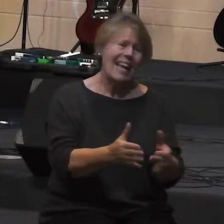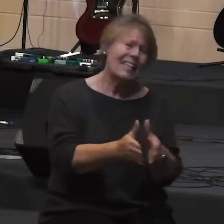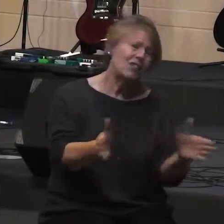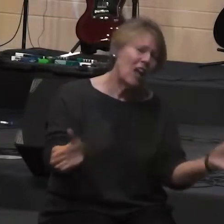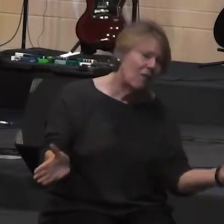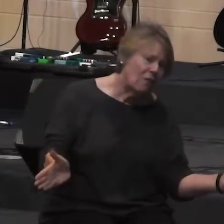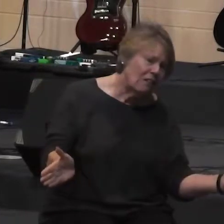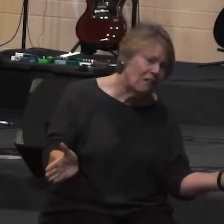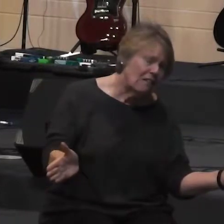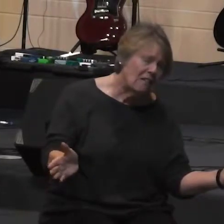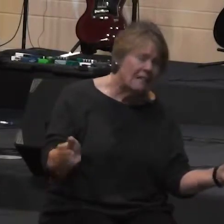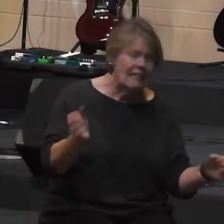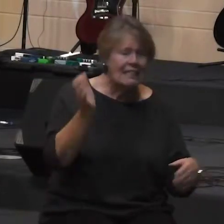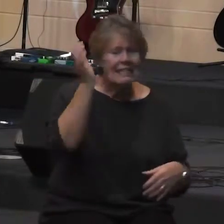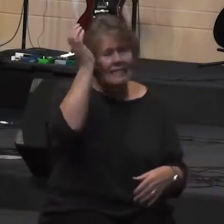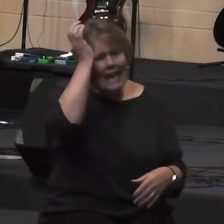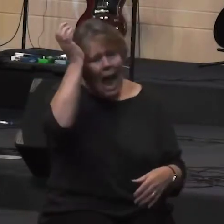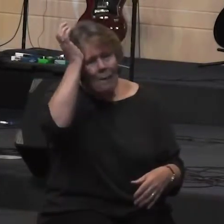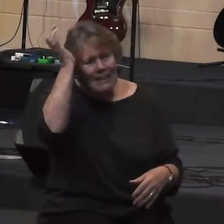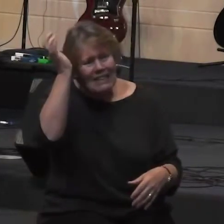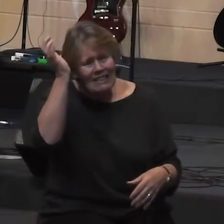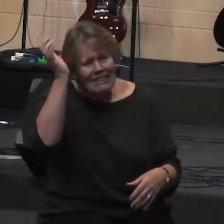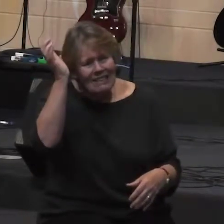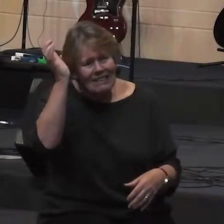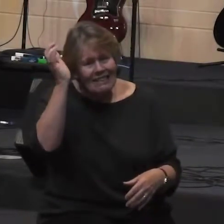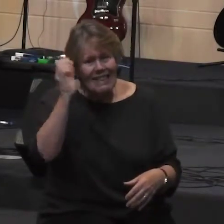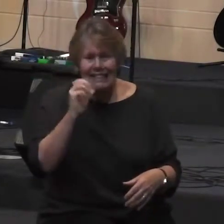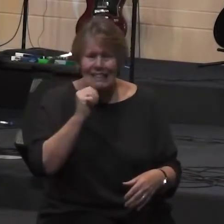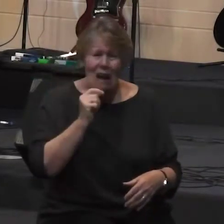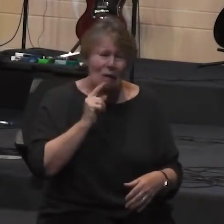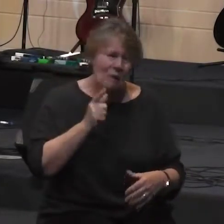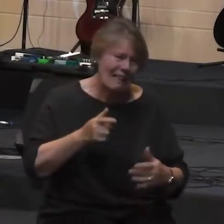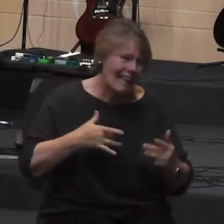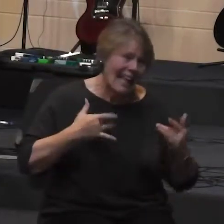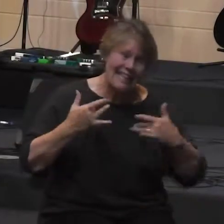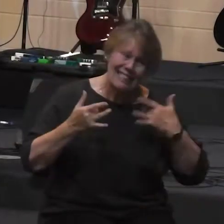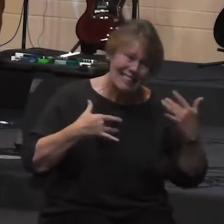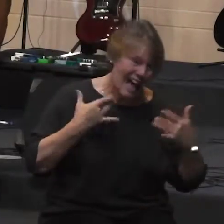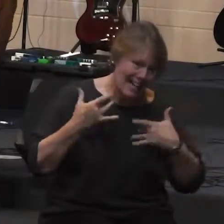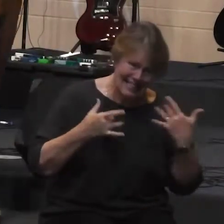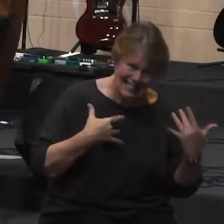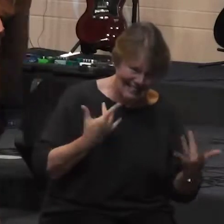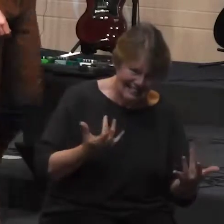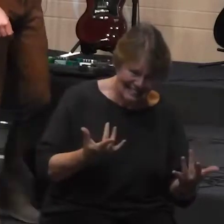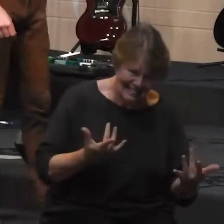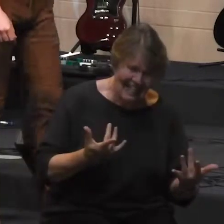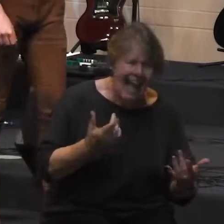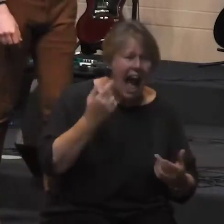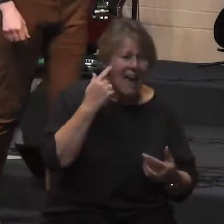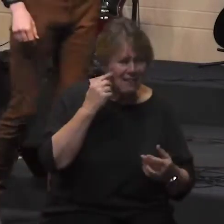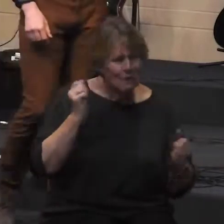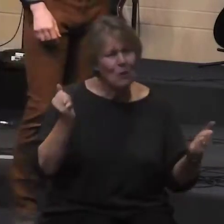cabbage is I don't know it's not that exciting right I think we would all agree it's a fairly